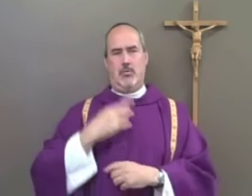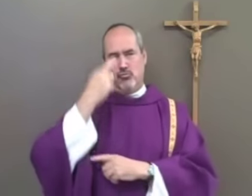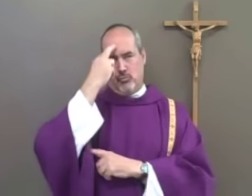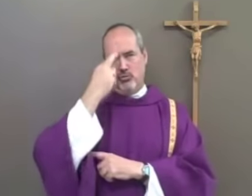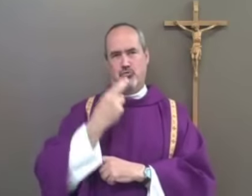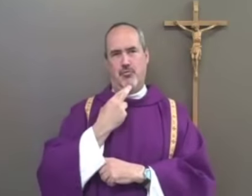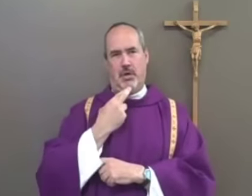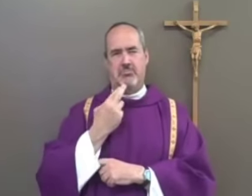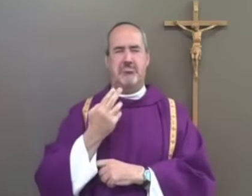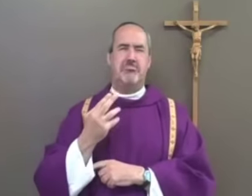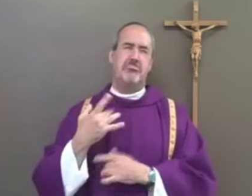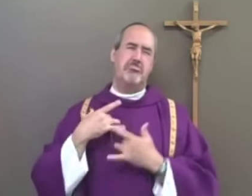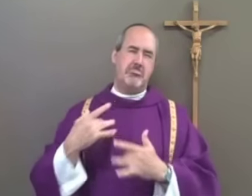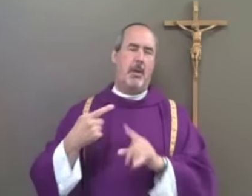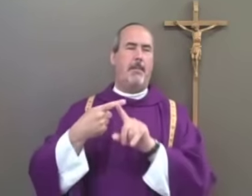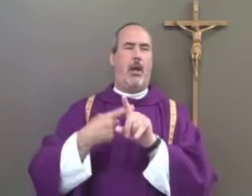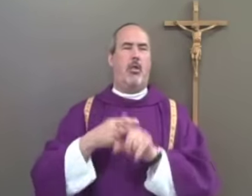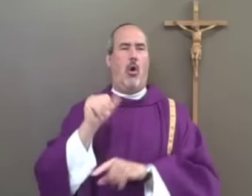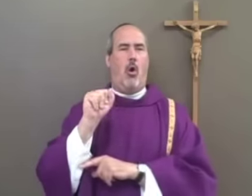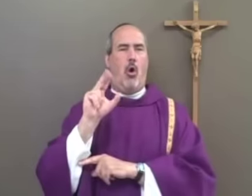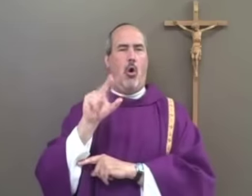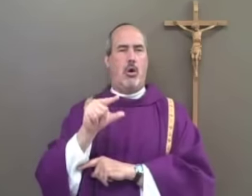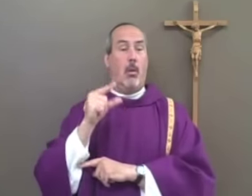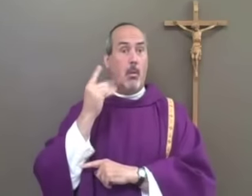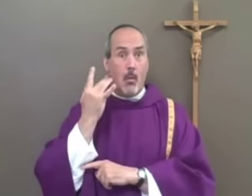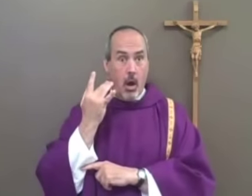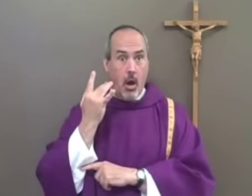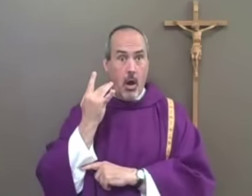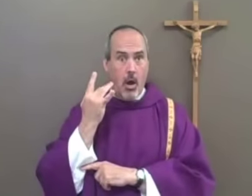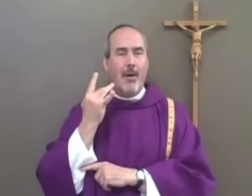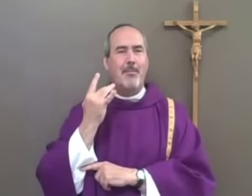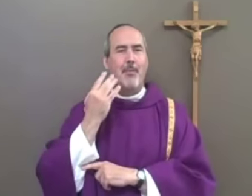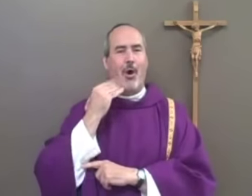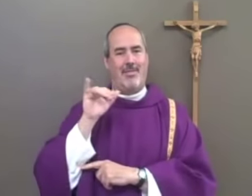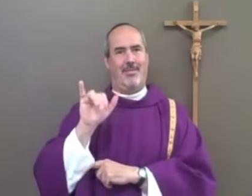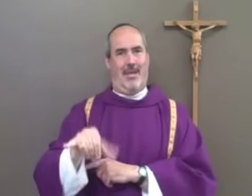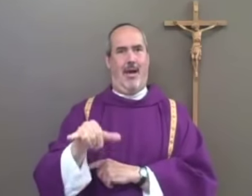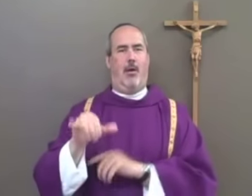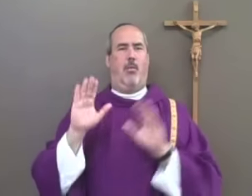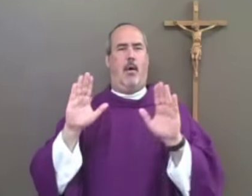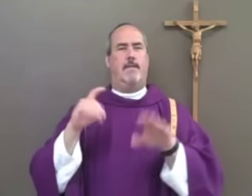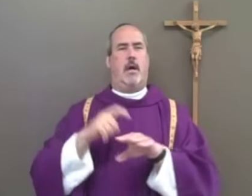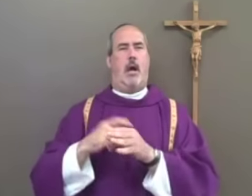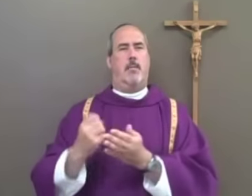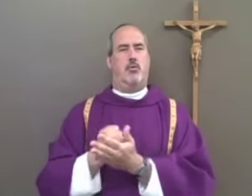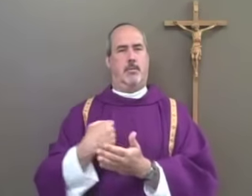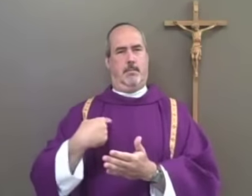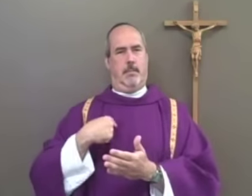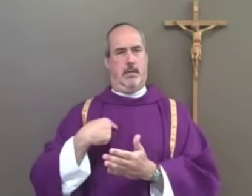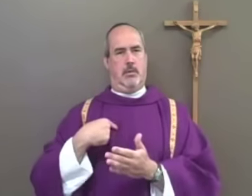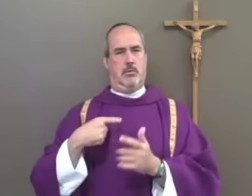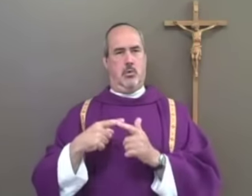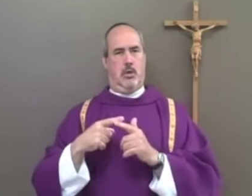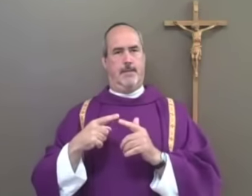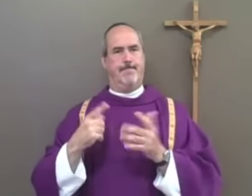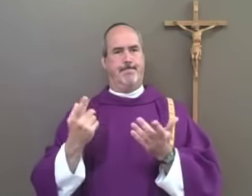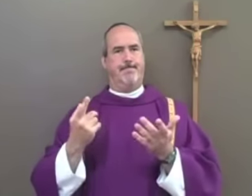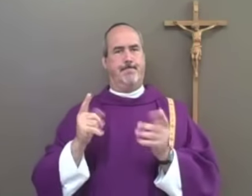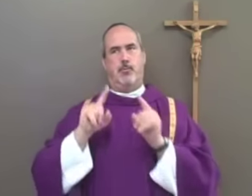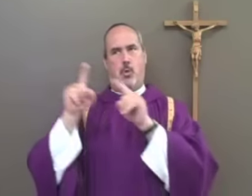I always take my retreat during the month of August, and I do that because it's a wonderful time for